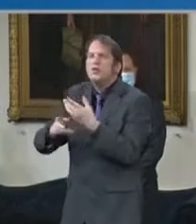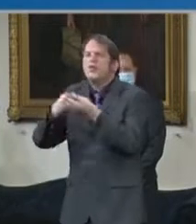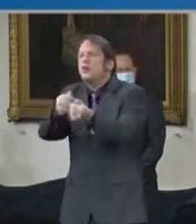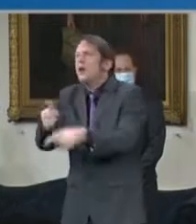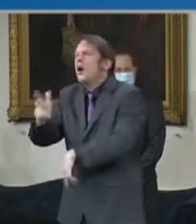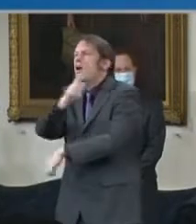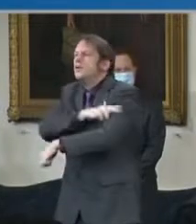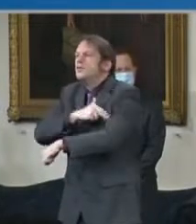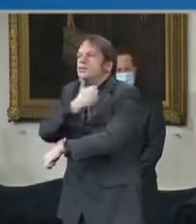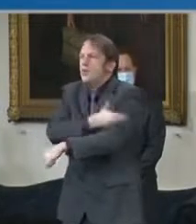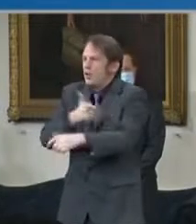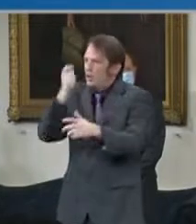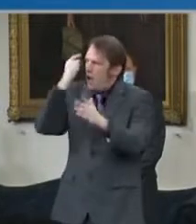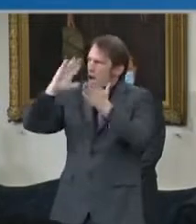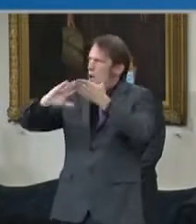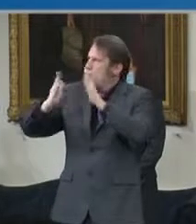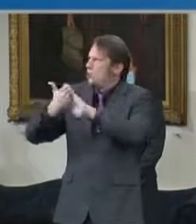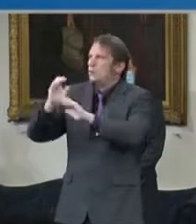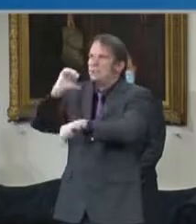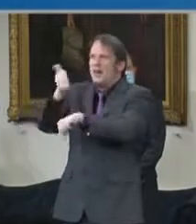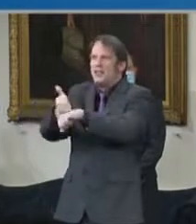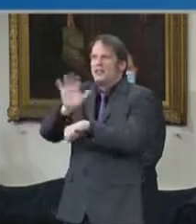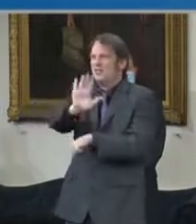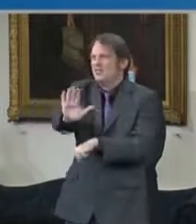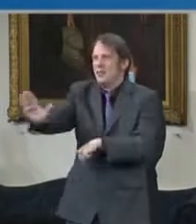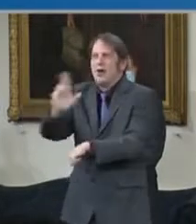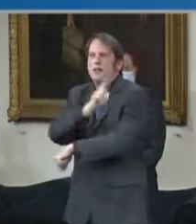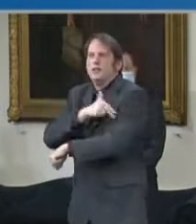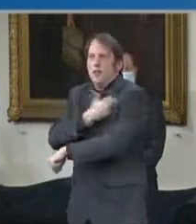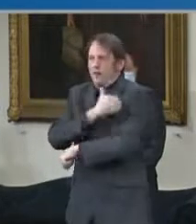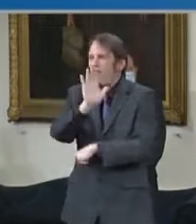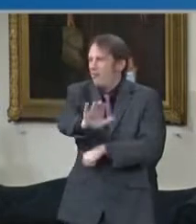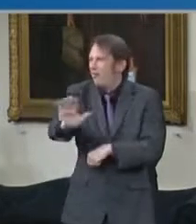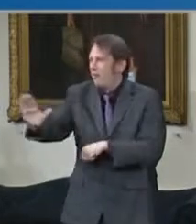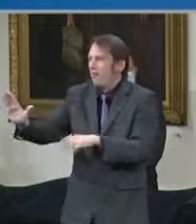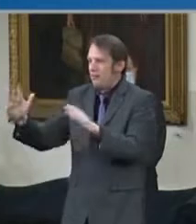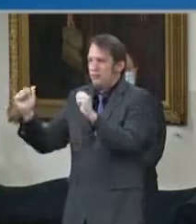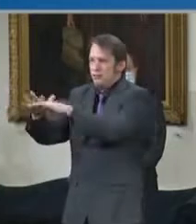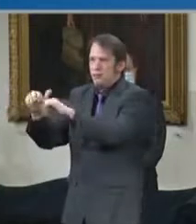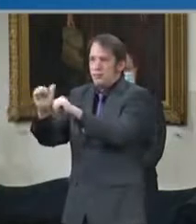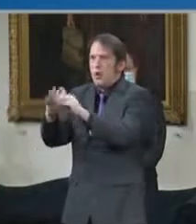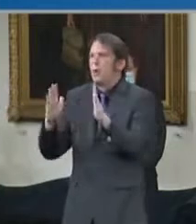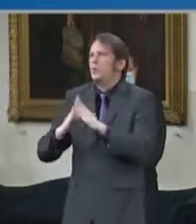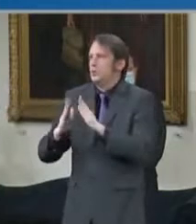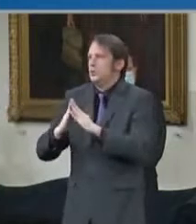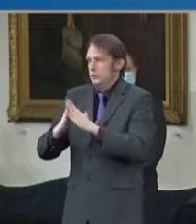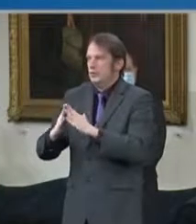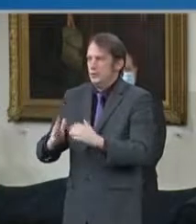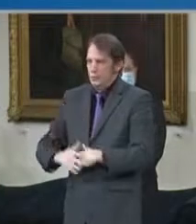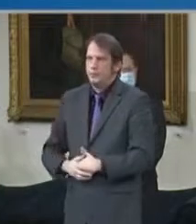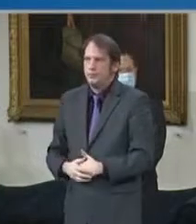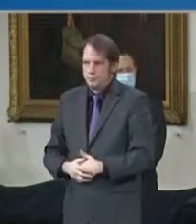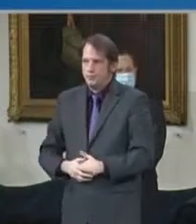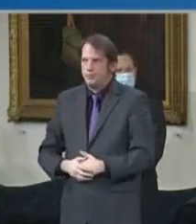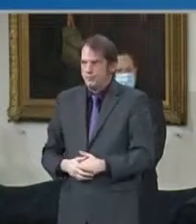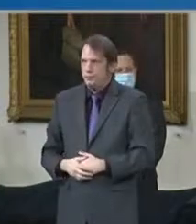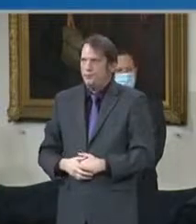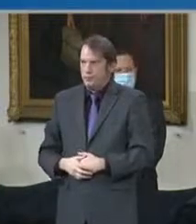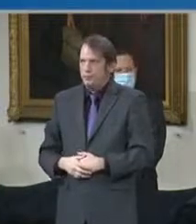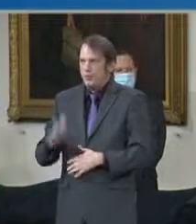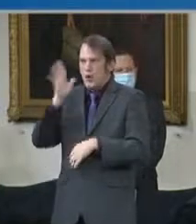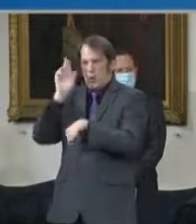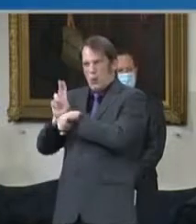initiatives by utilizing Maryland's one-of-a-kind Maryland model health care finance